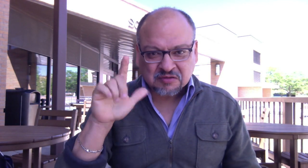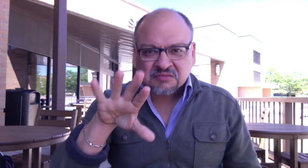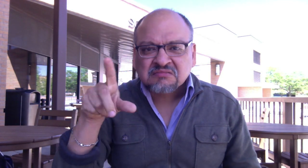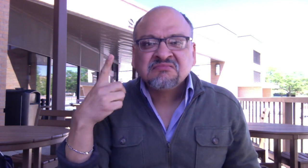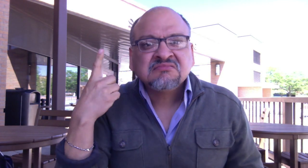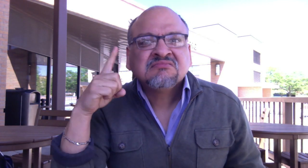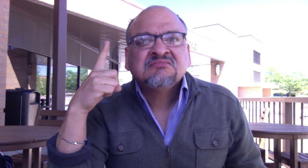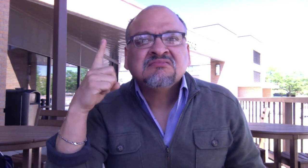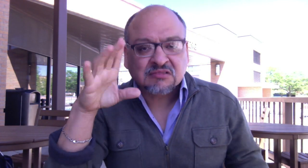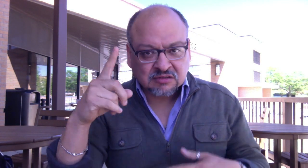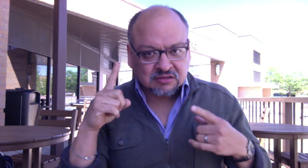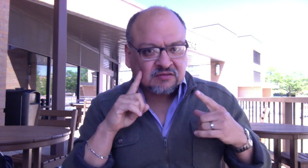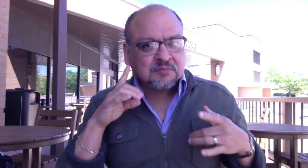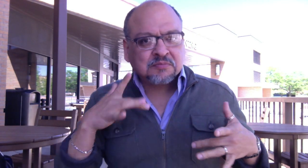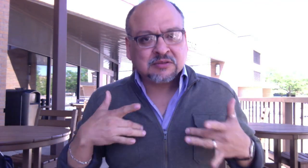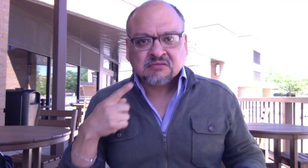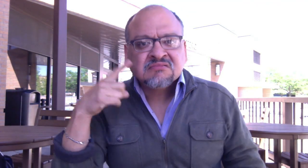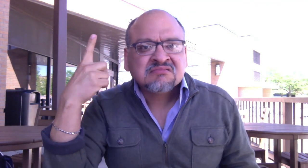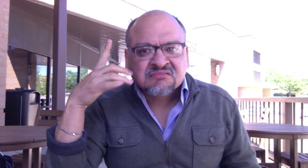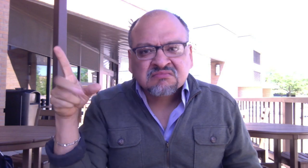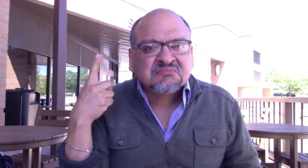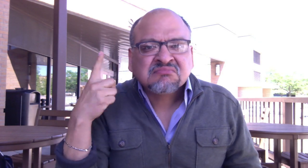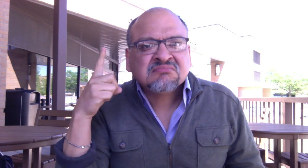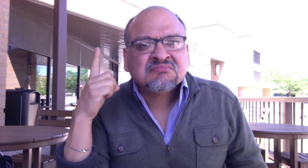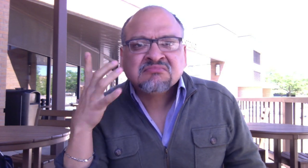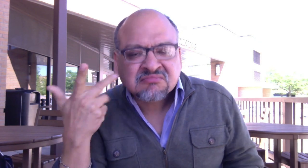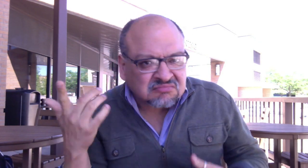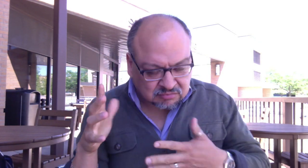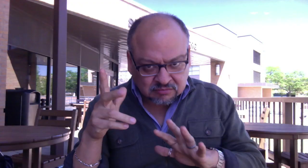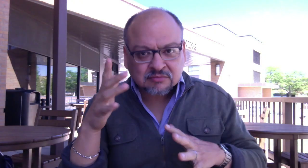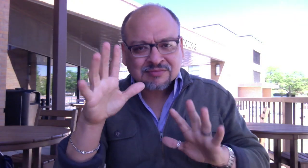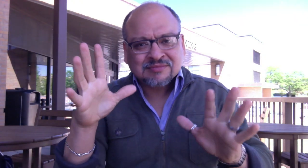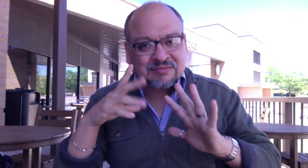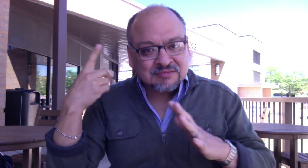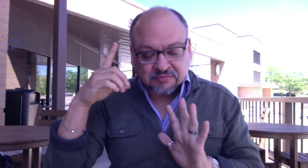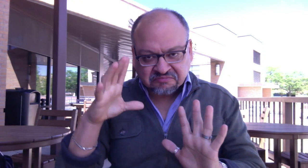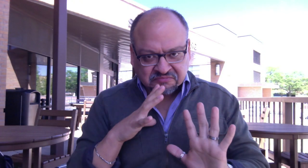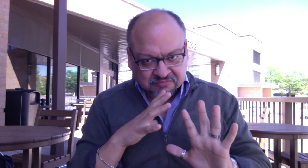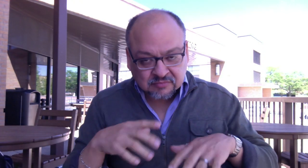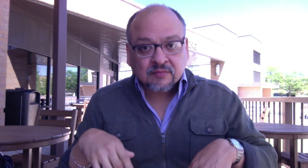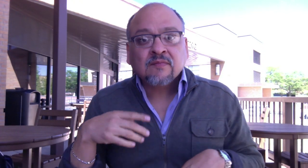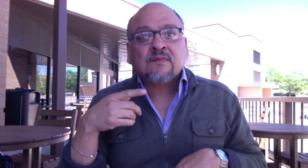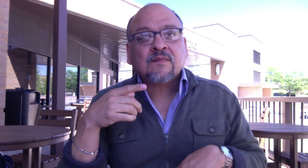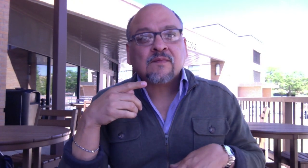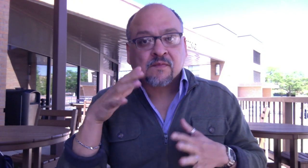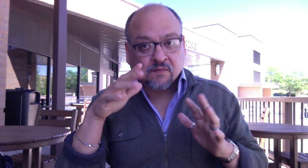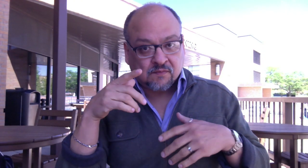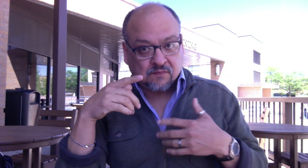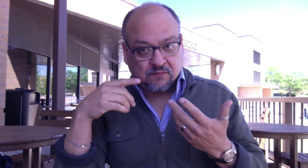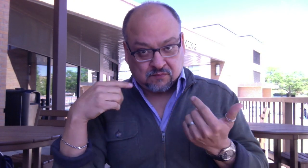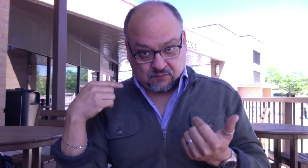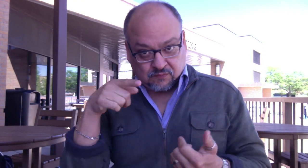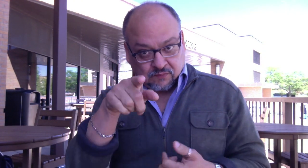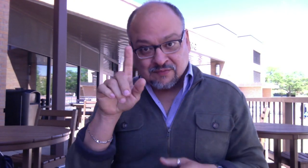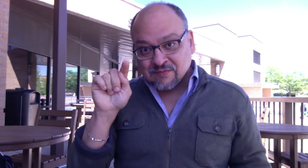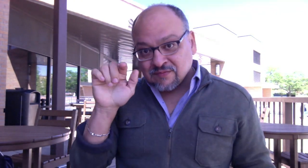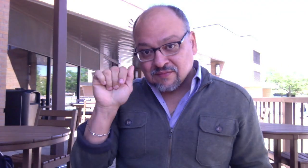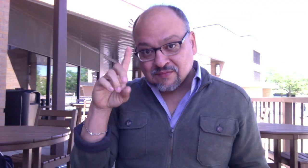I mean, she says, you guess it's not. Why do you need a call to get her? Did call me? I just gave